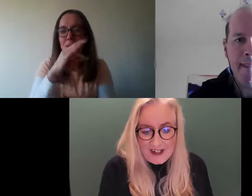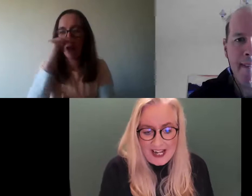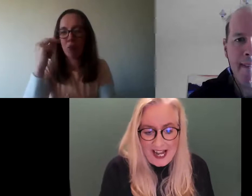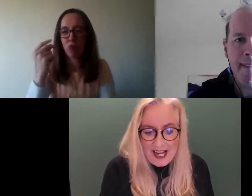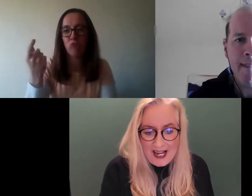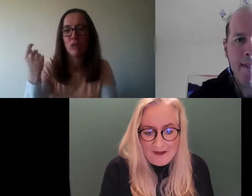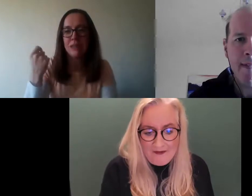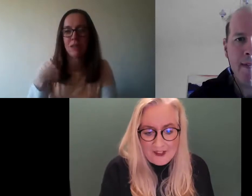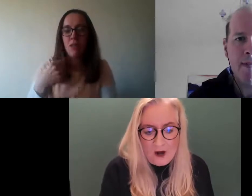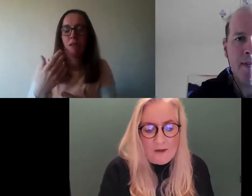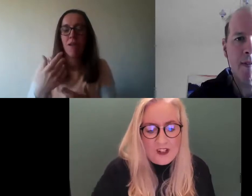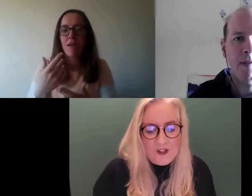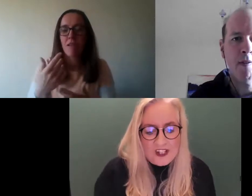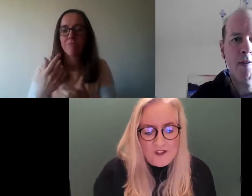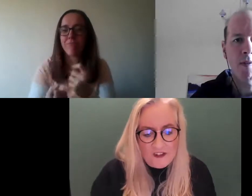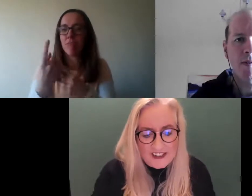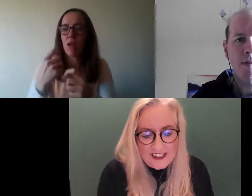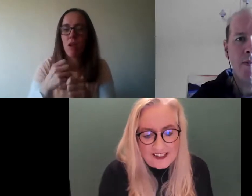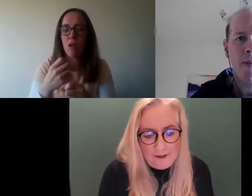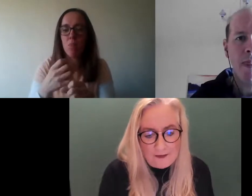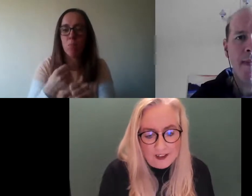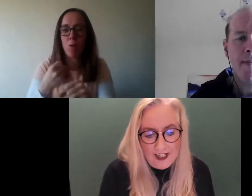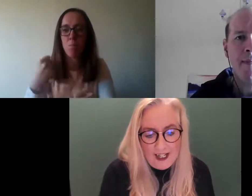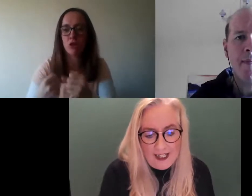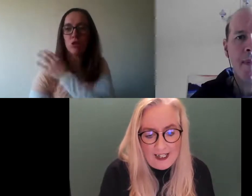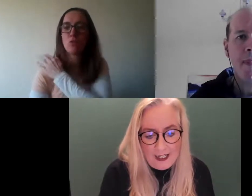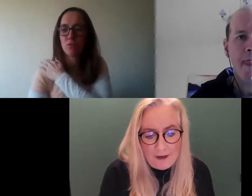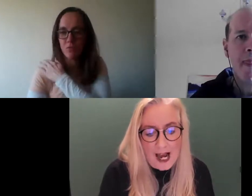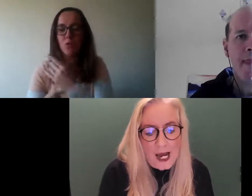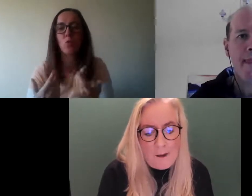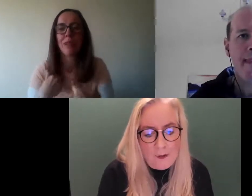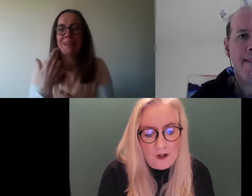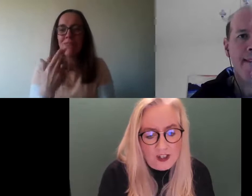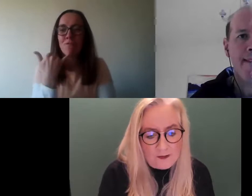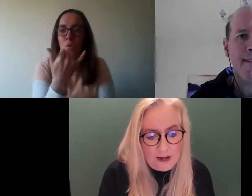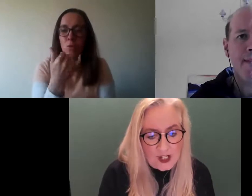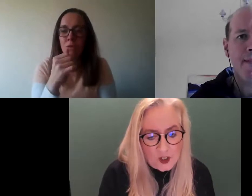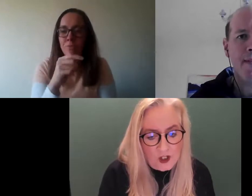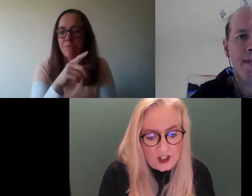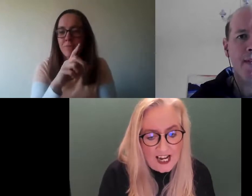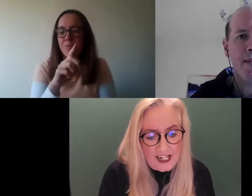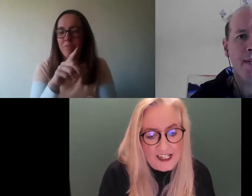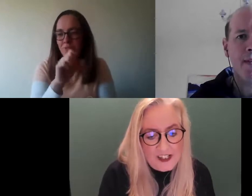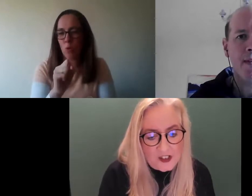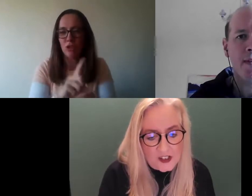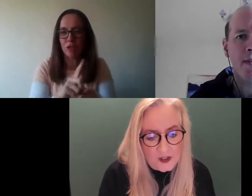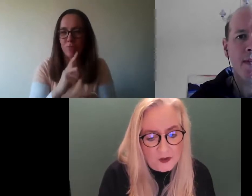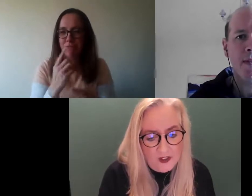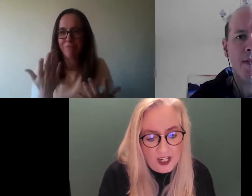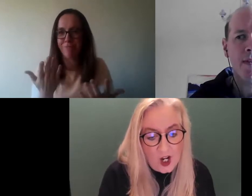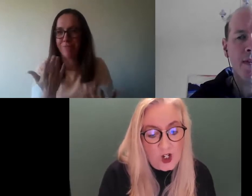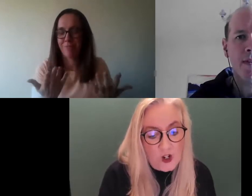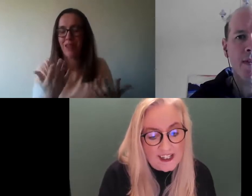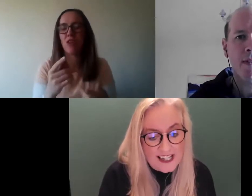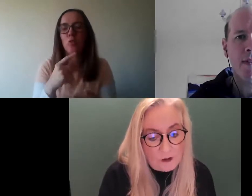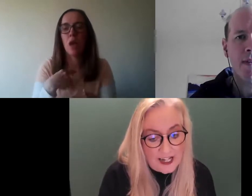Right, okay. So I'm just going to give you a recent example. I pulled my shoulder and I needed to